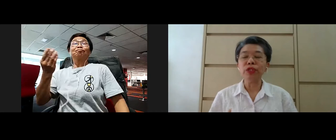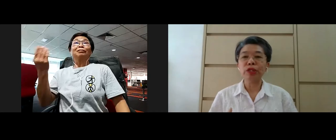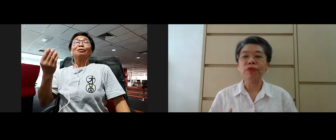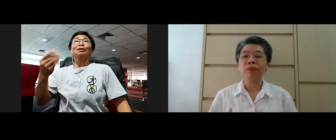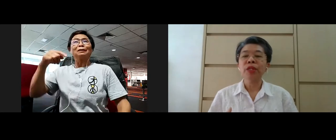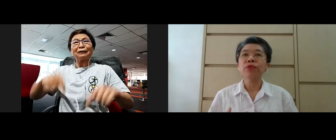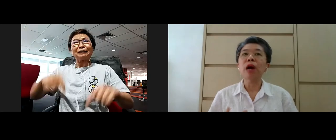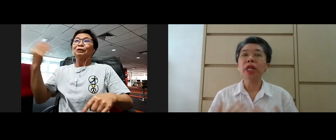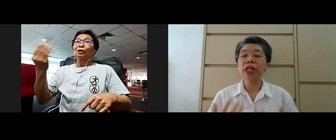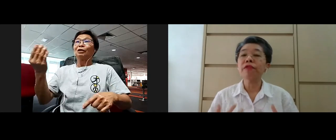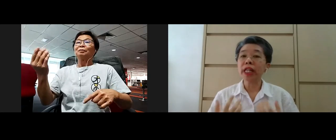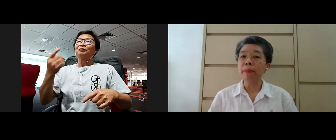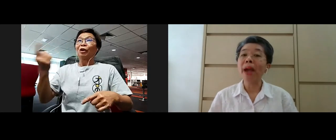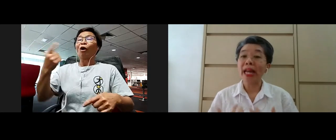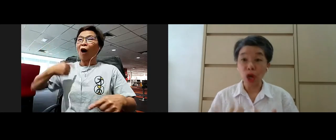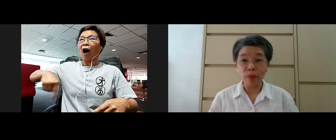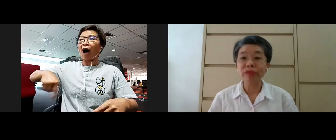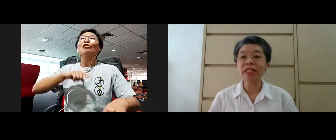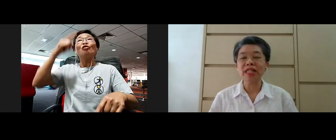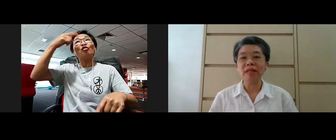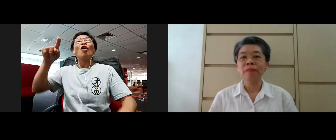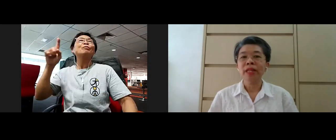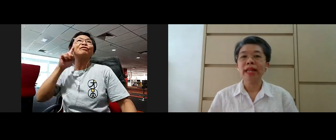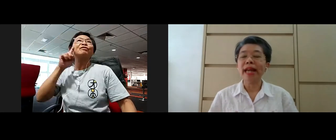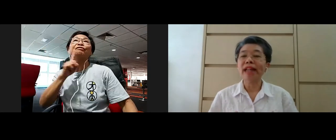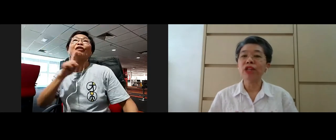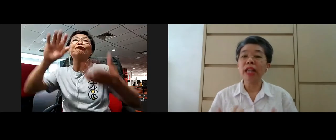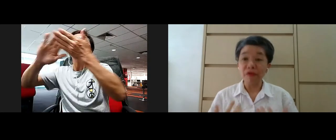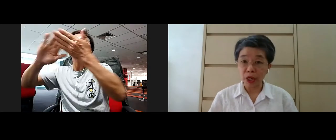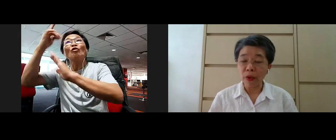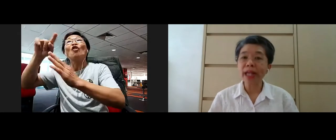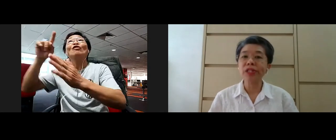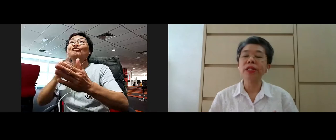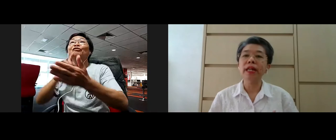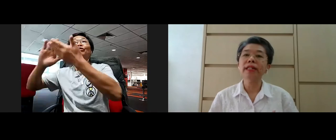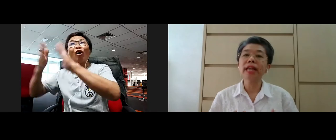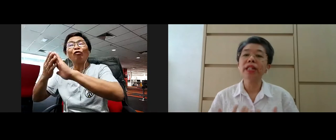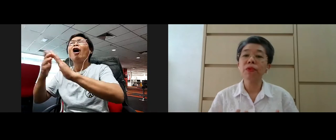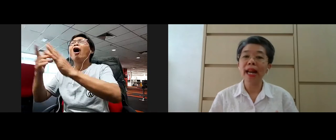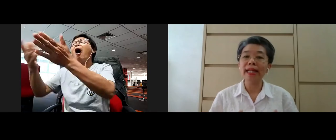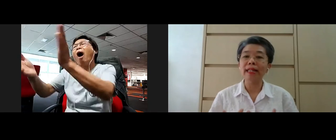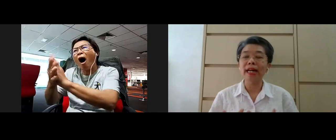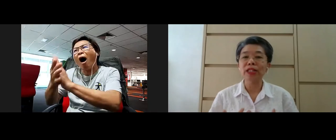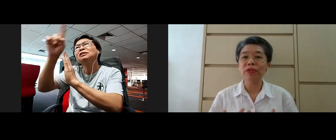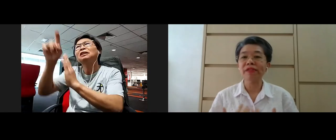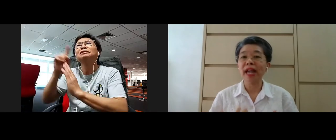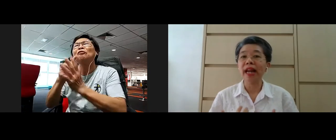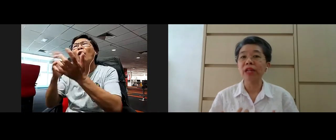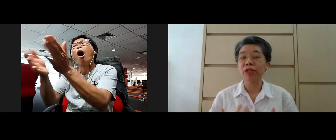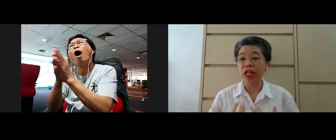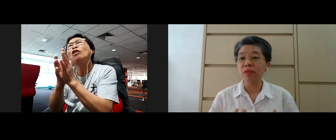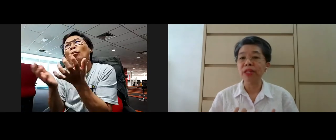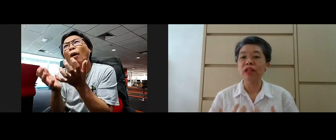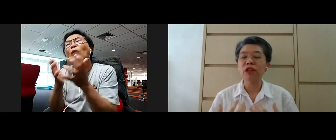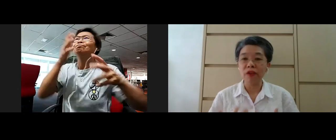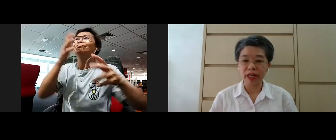also due to our hearing impact community that actually have requests, yeah, that they would like to have sign